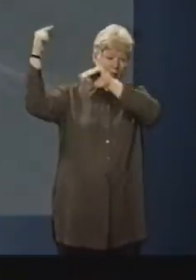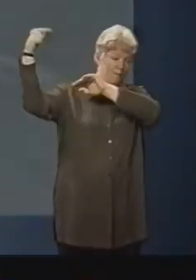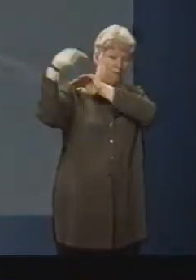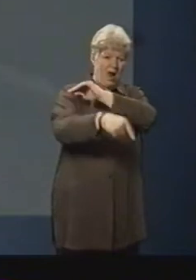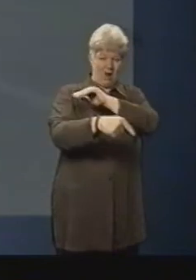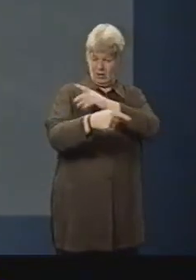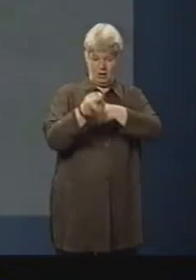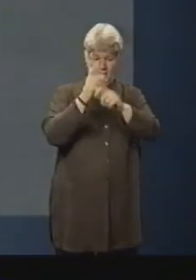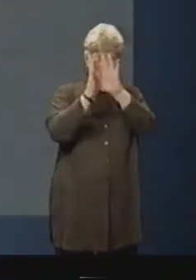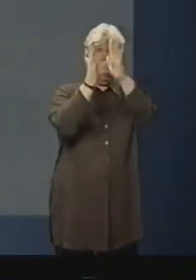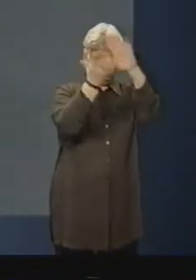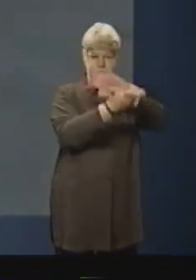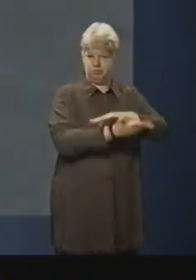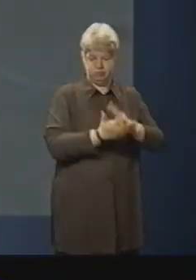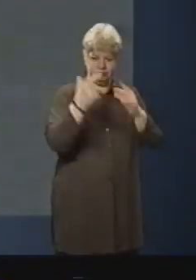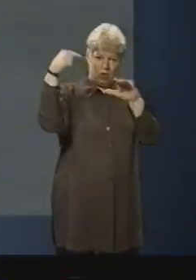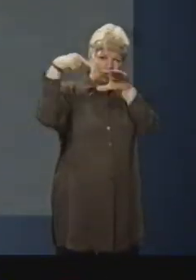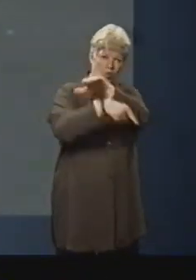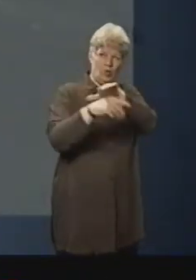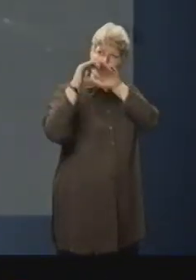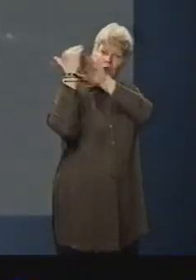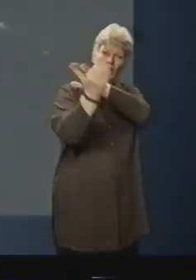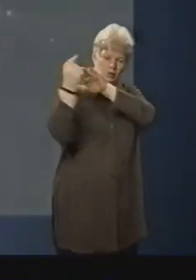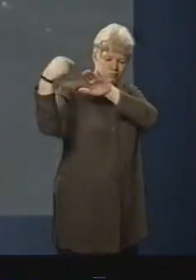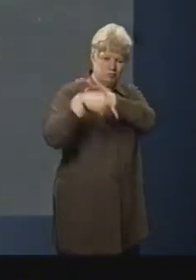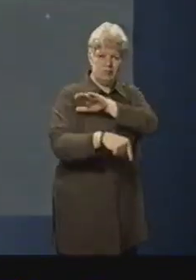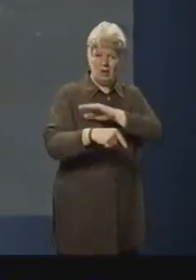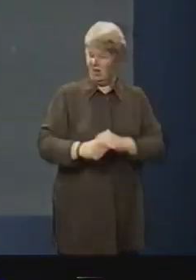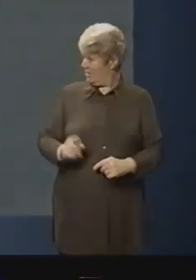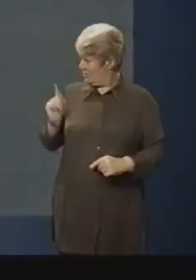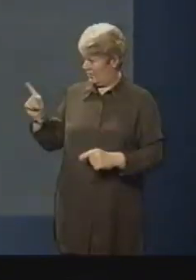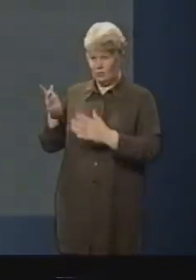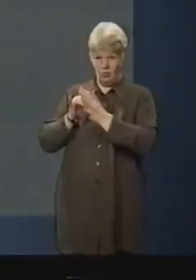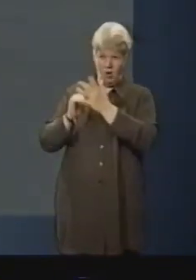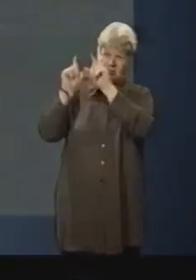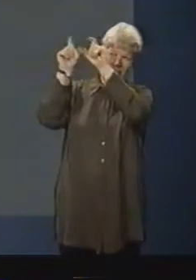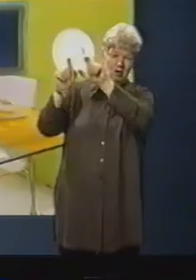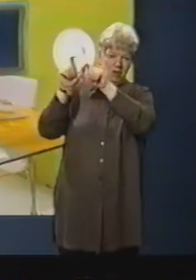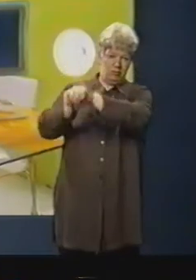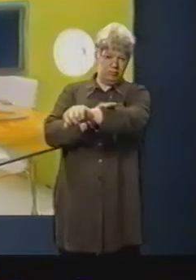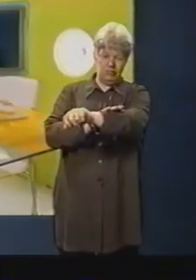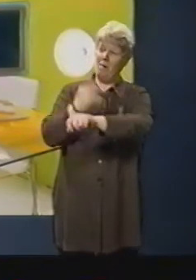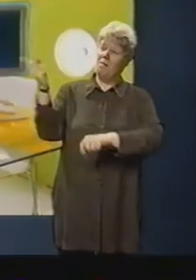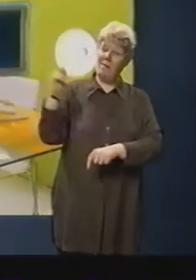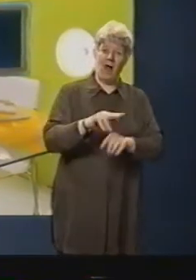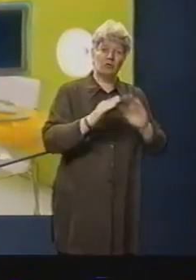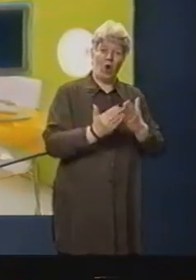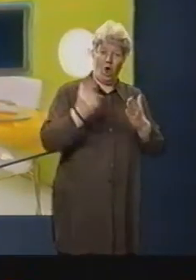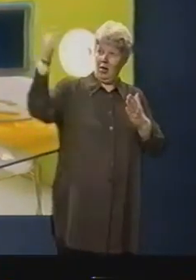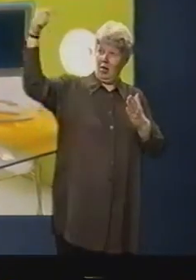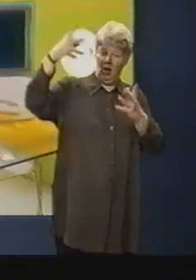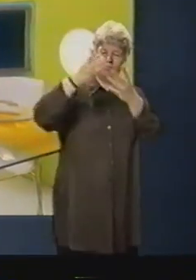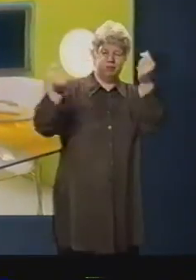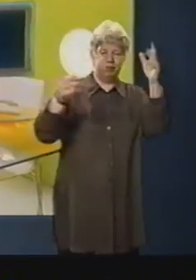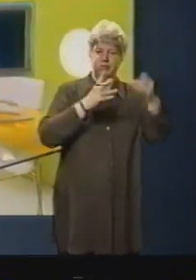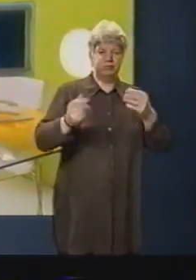era. The world's first long-term outpost in space, finally disintegrating on its return to Earth. But it doesn't